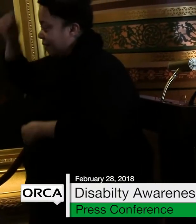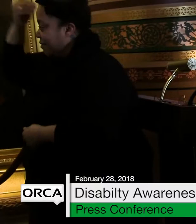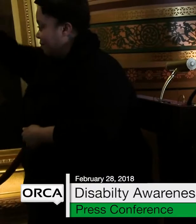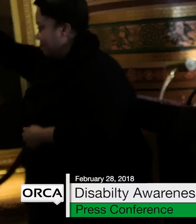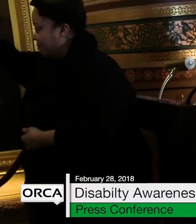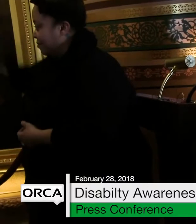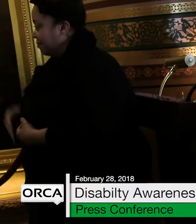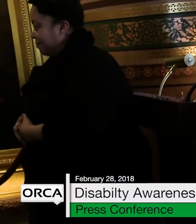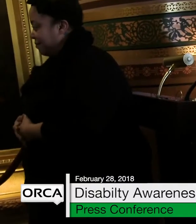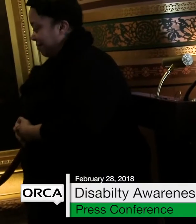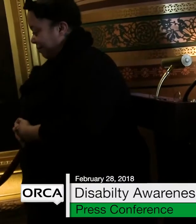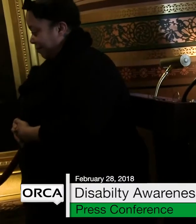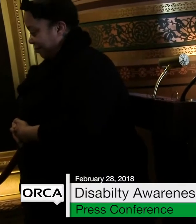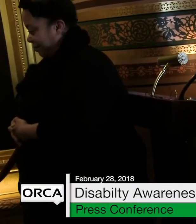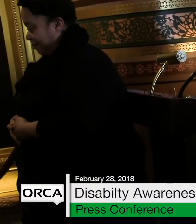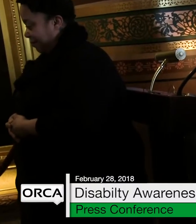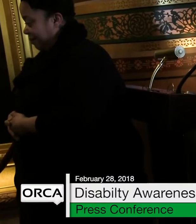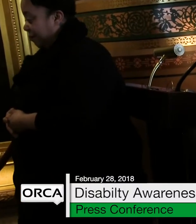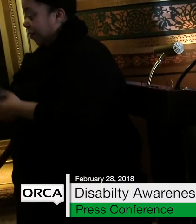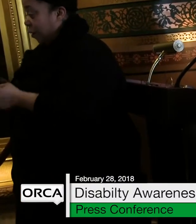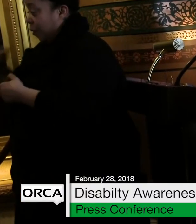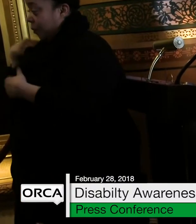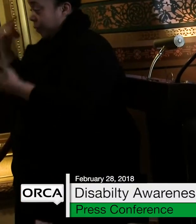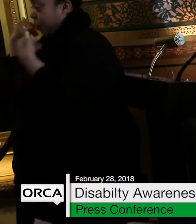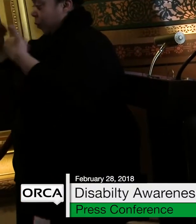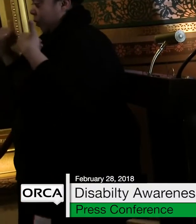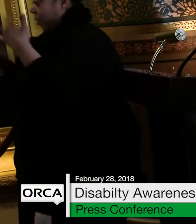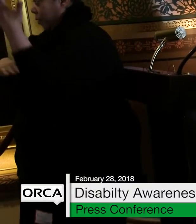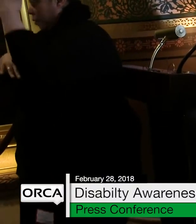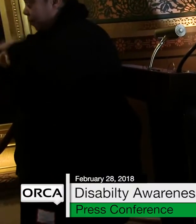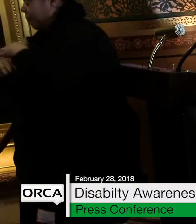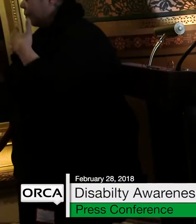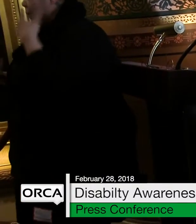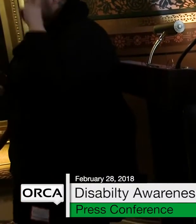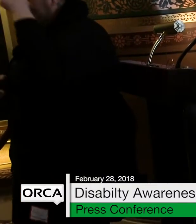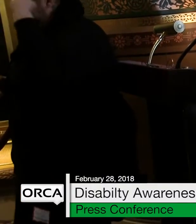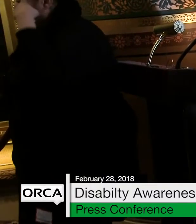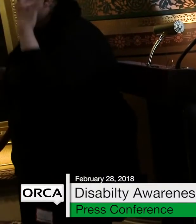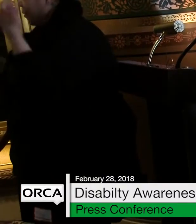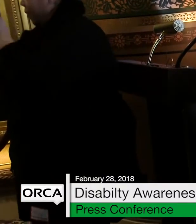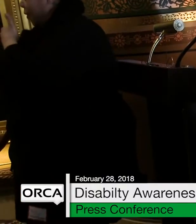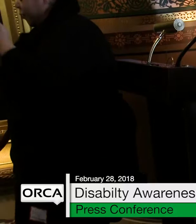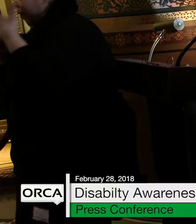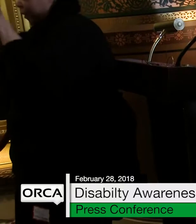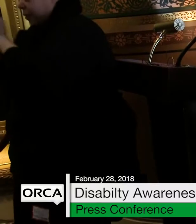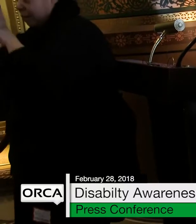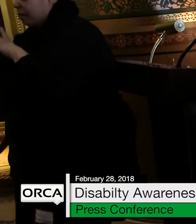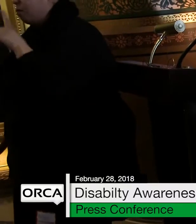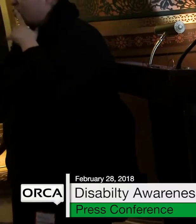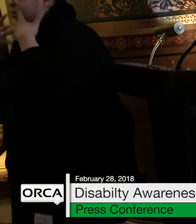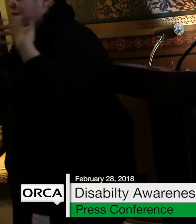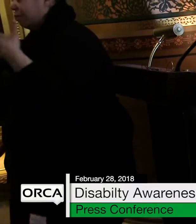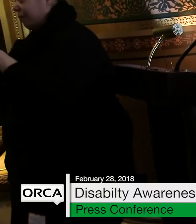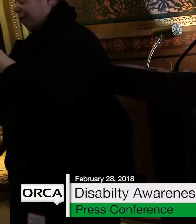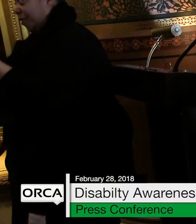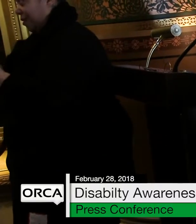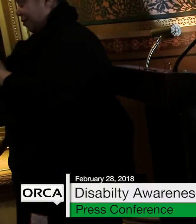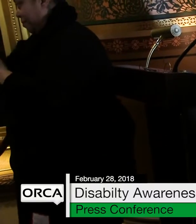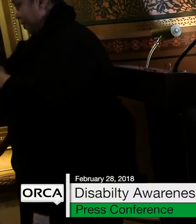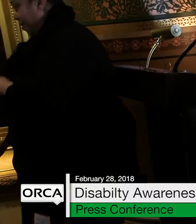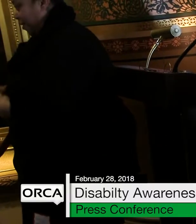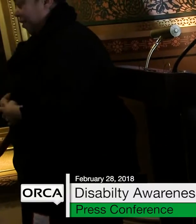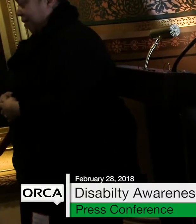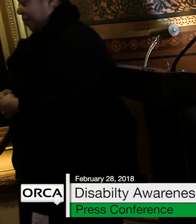this is a timely theme. And I think that you folks know and